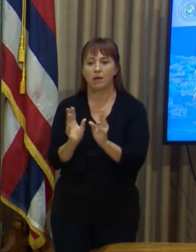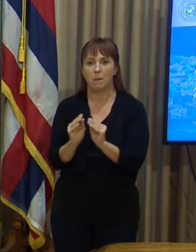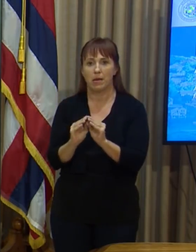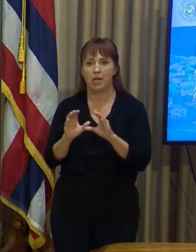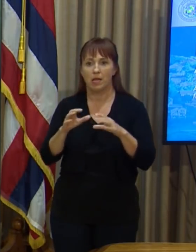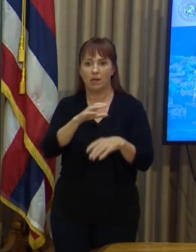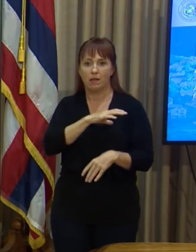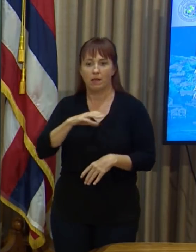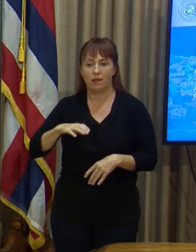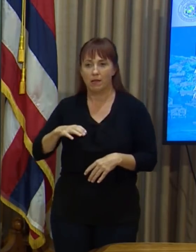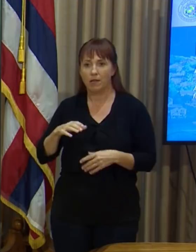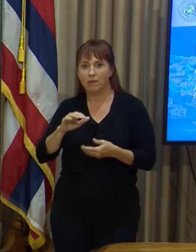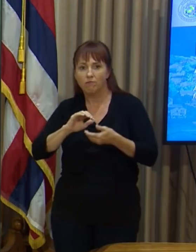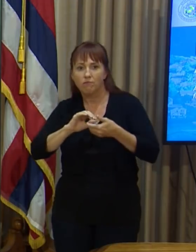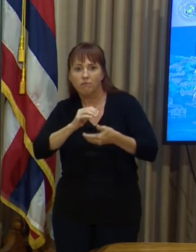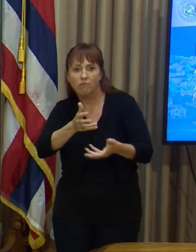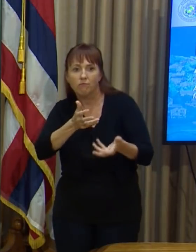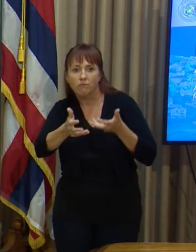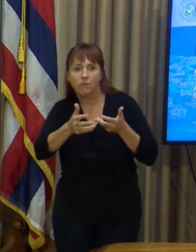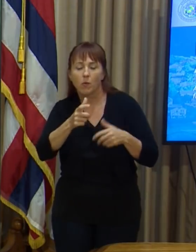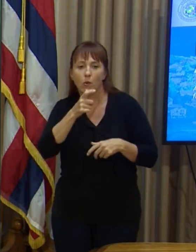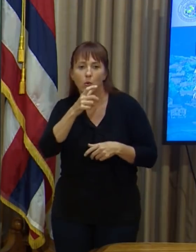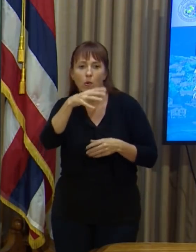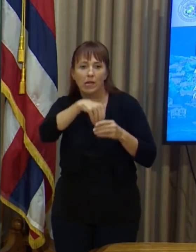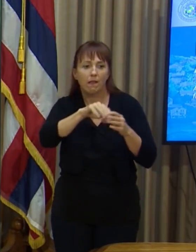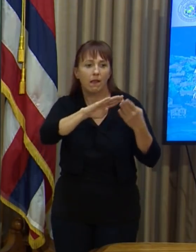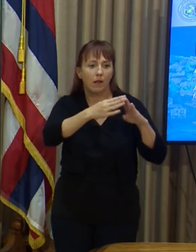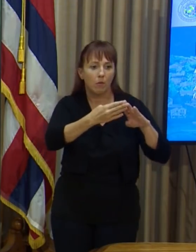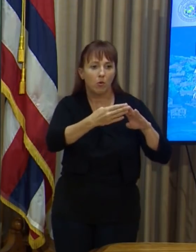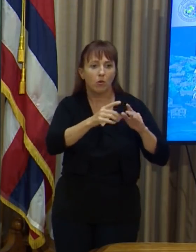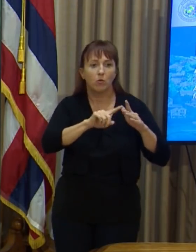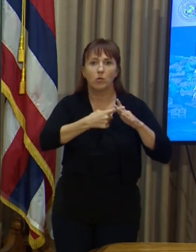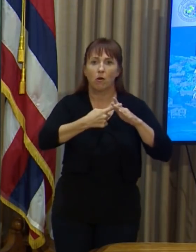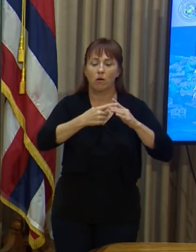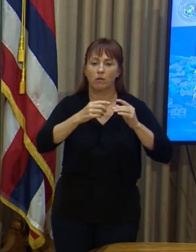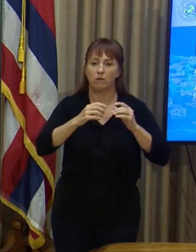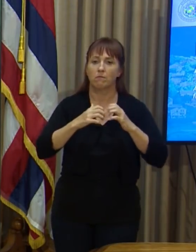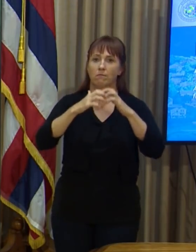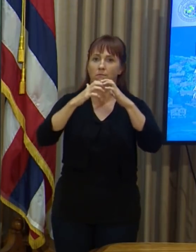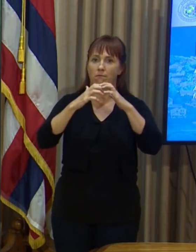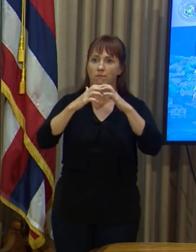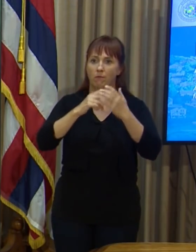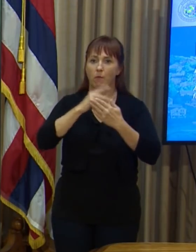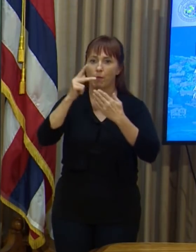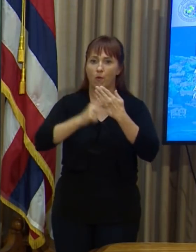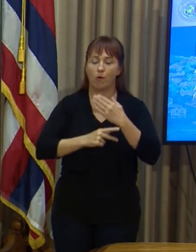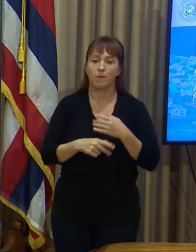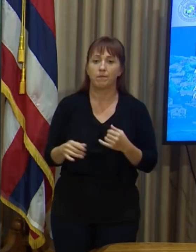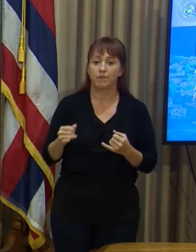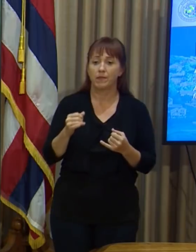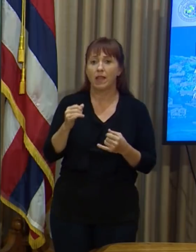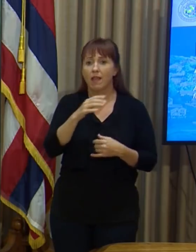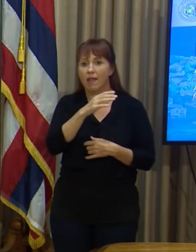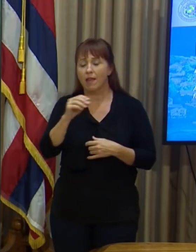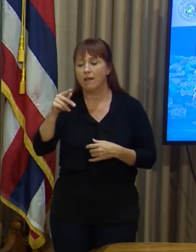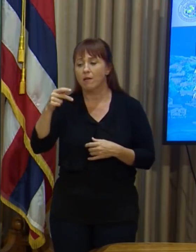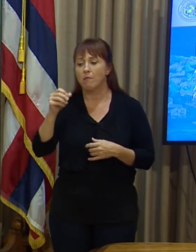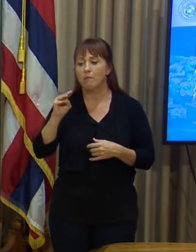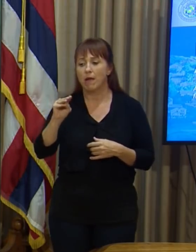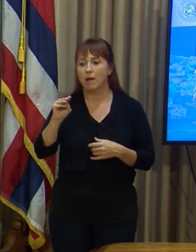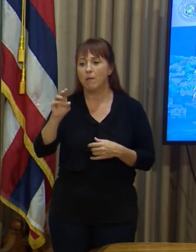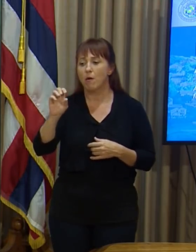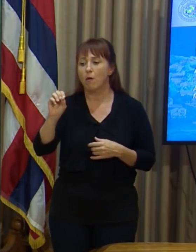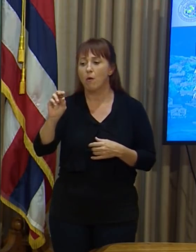stakeholders from the community to lay the foundation for this program. And last but not least, we want to thank Pam Woody